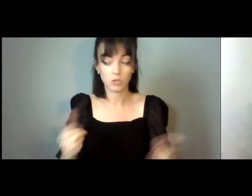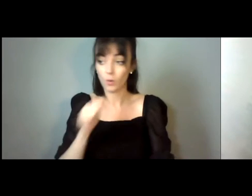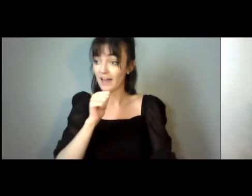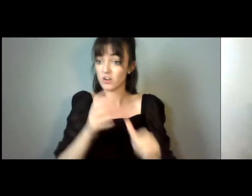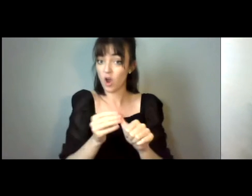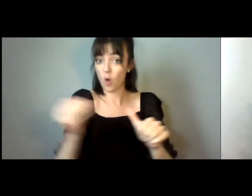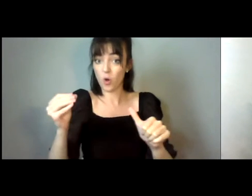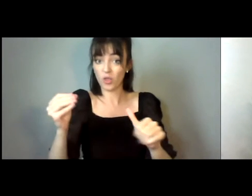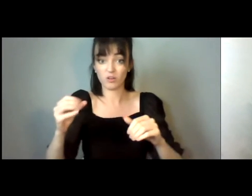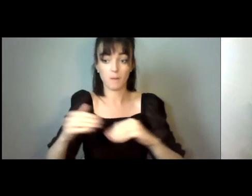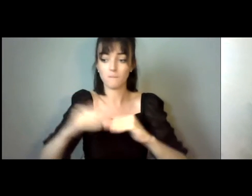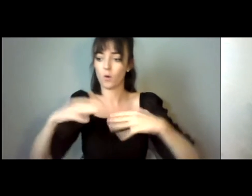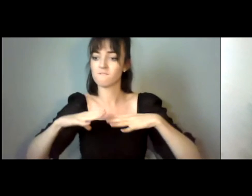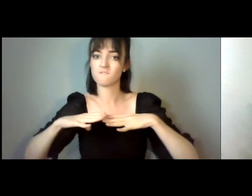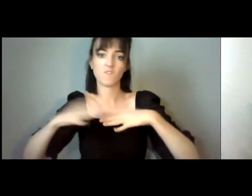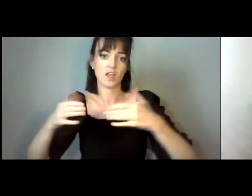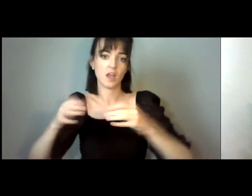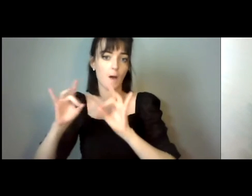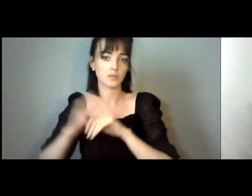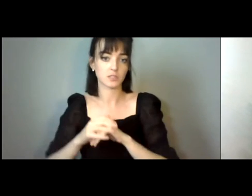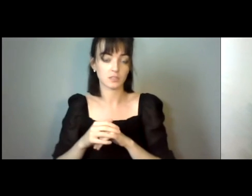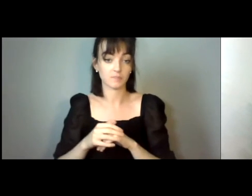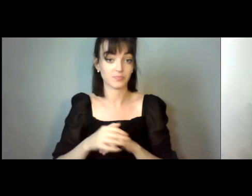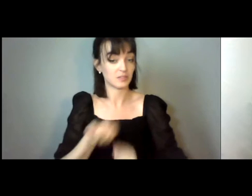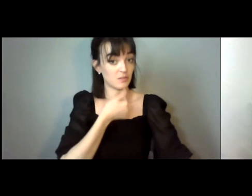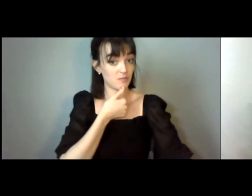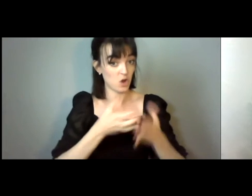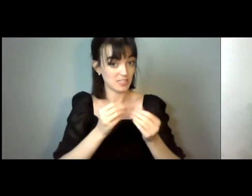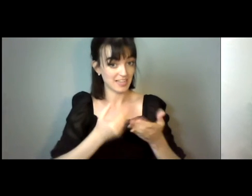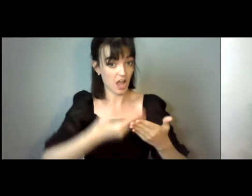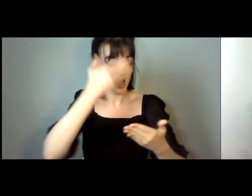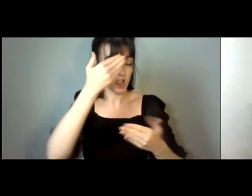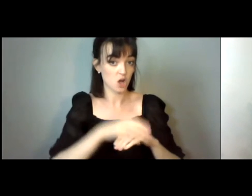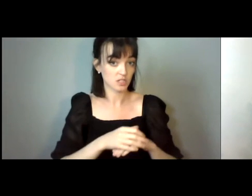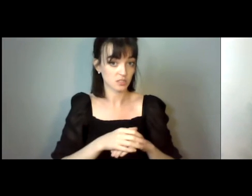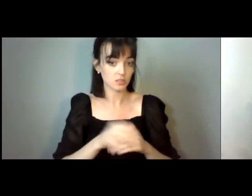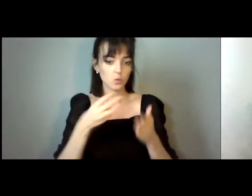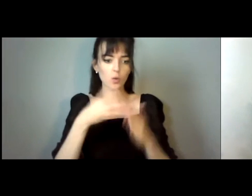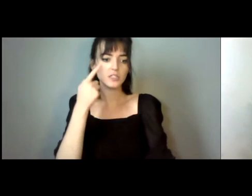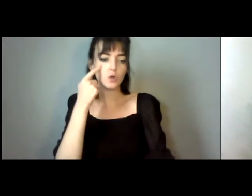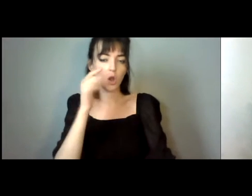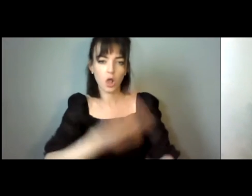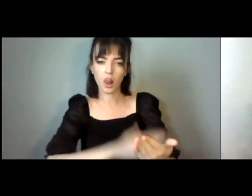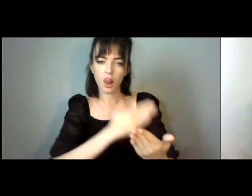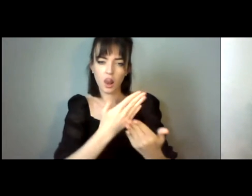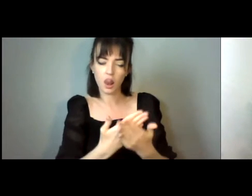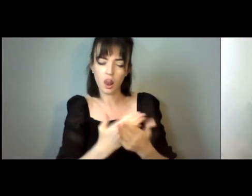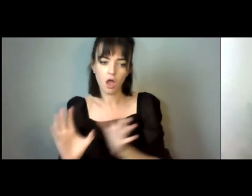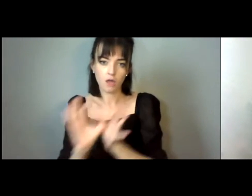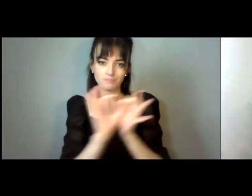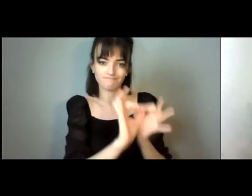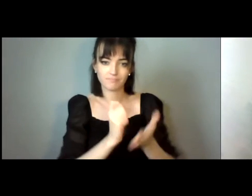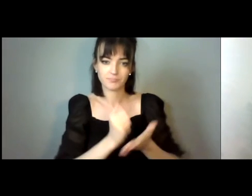So that is the first lesson learned, I say, as you move into the legislative arena around supported